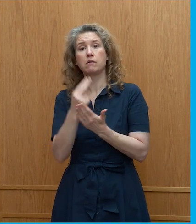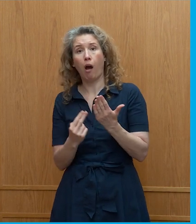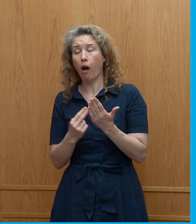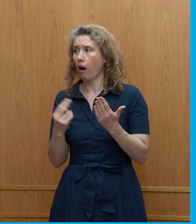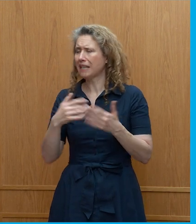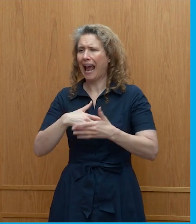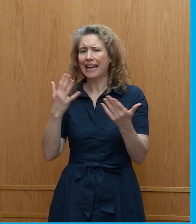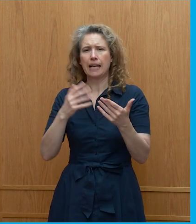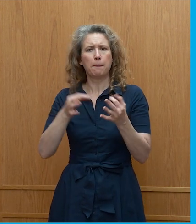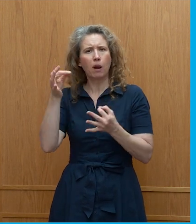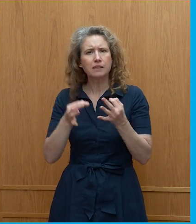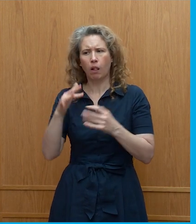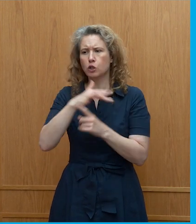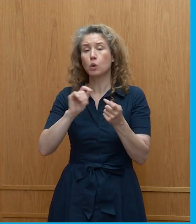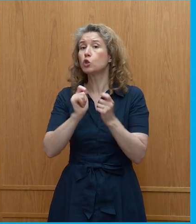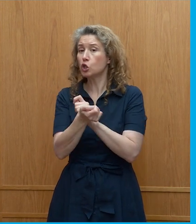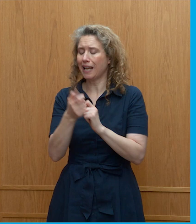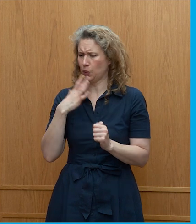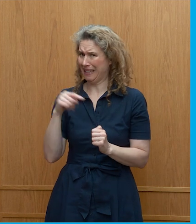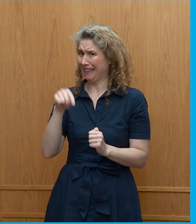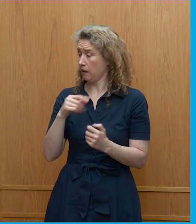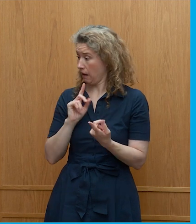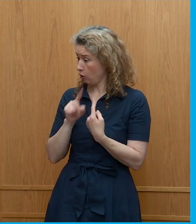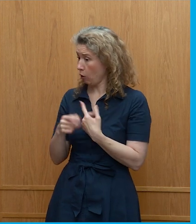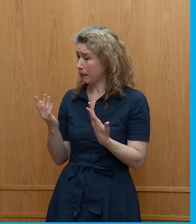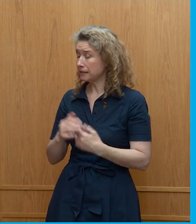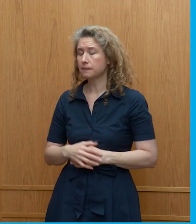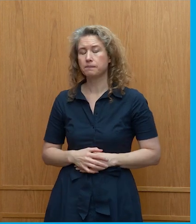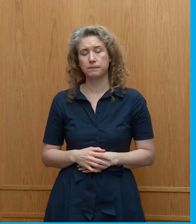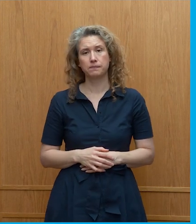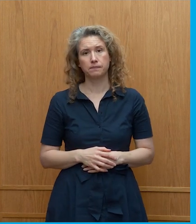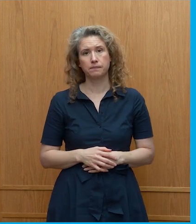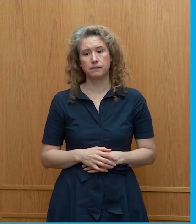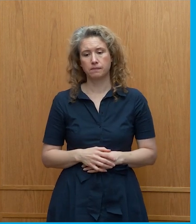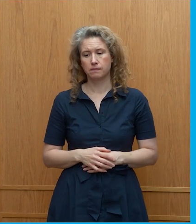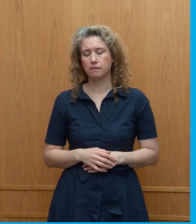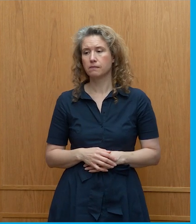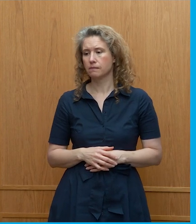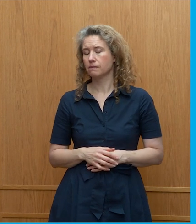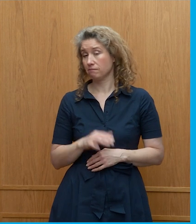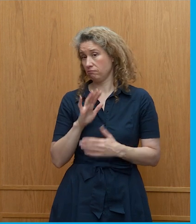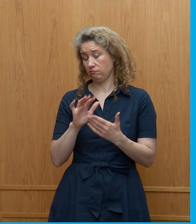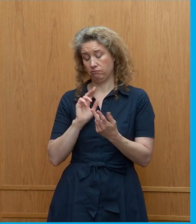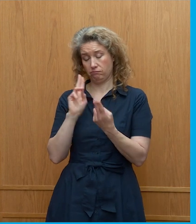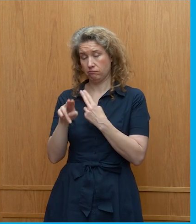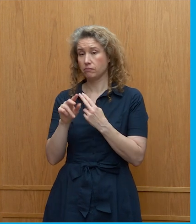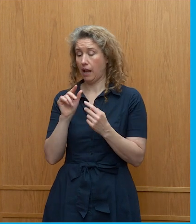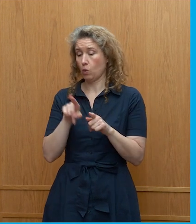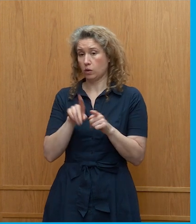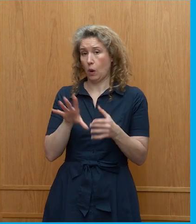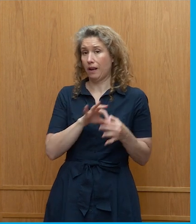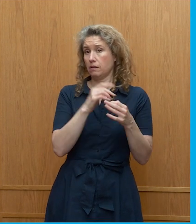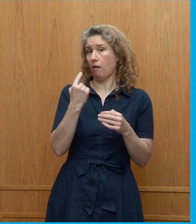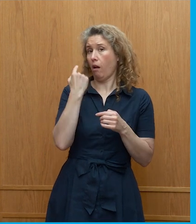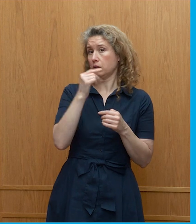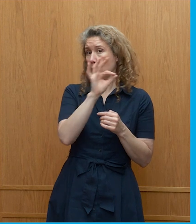political change um so thank you any comment on that um I'd happily respond to that and slightly on the last one as well there